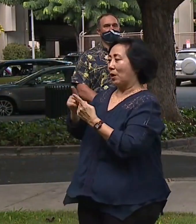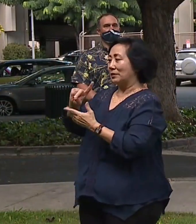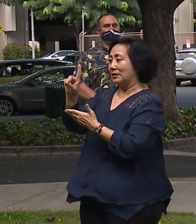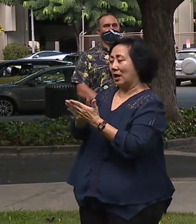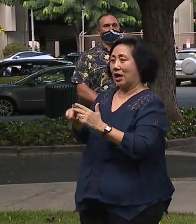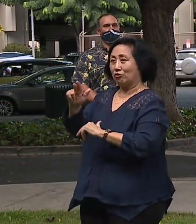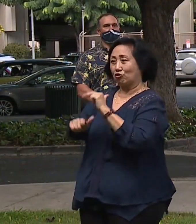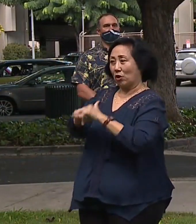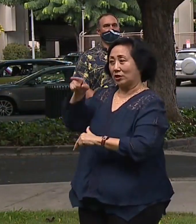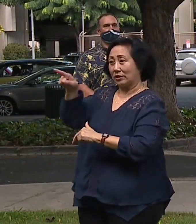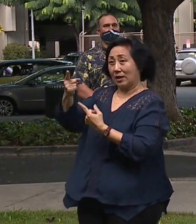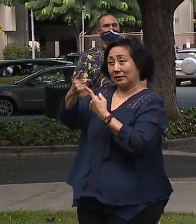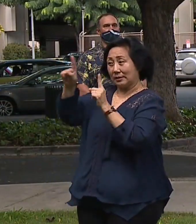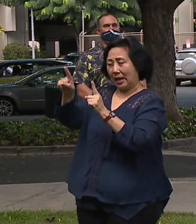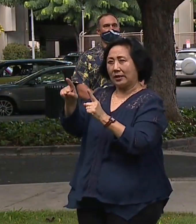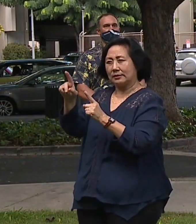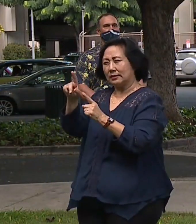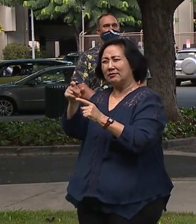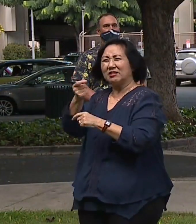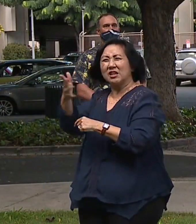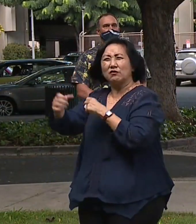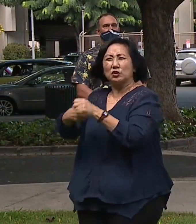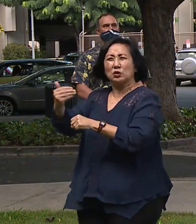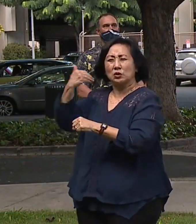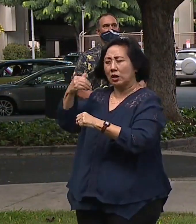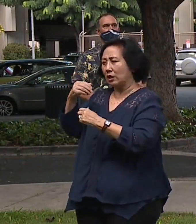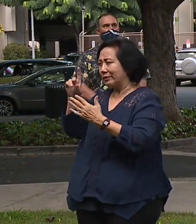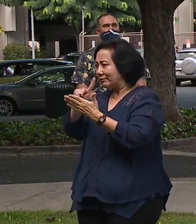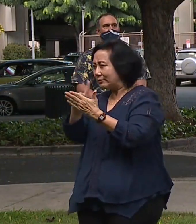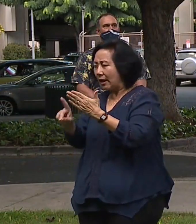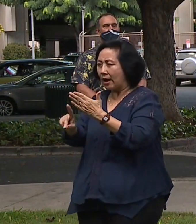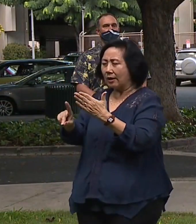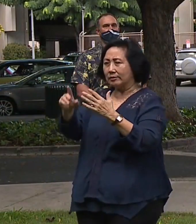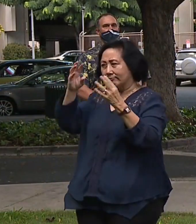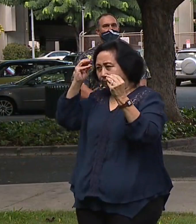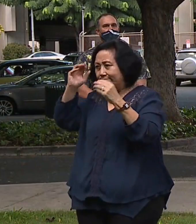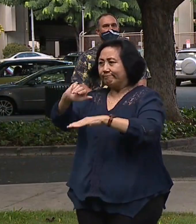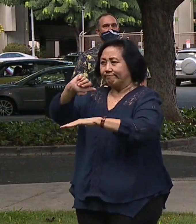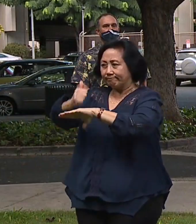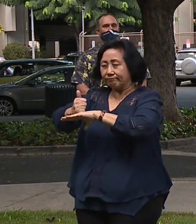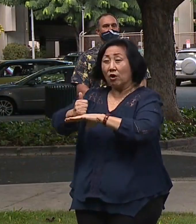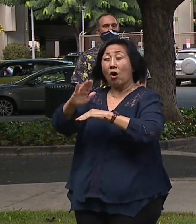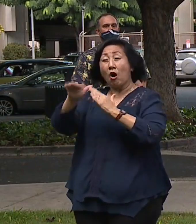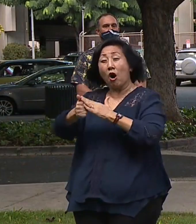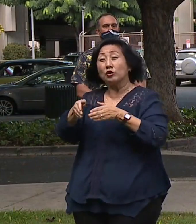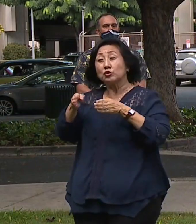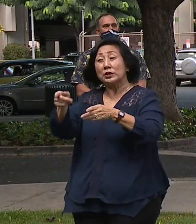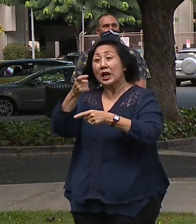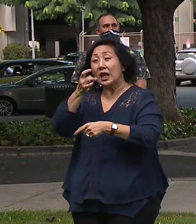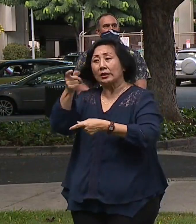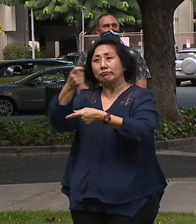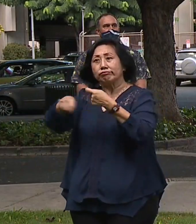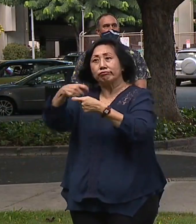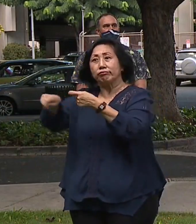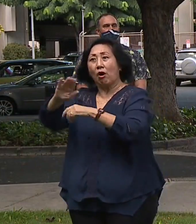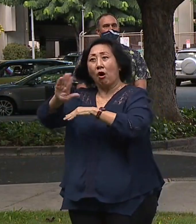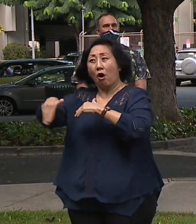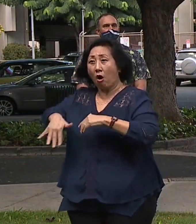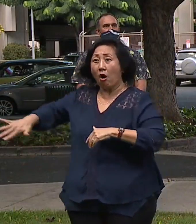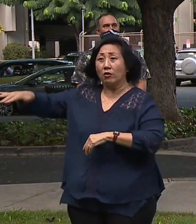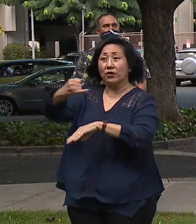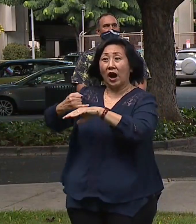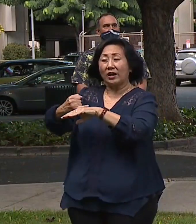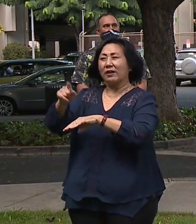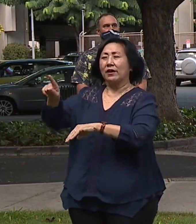Design and Construction put together several years ago to get all of the streetlights traded out on island and led the foundation,